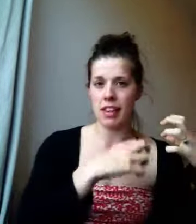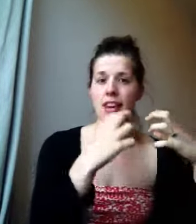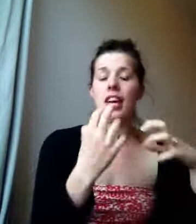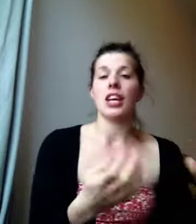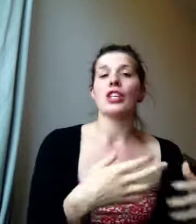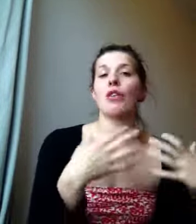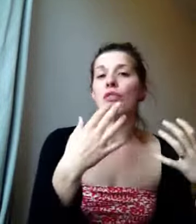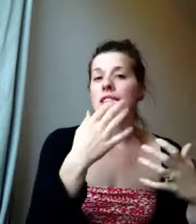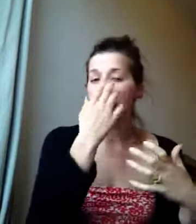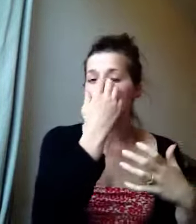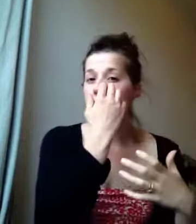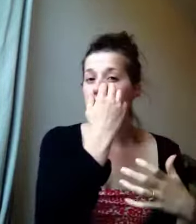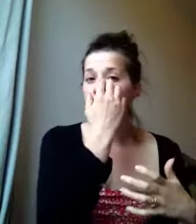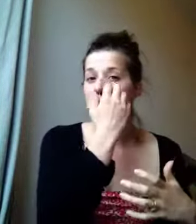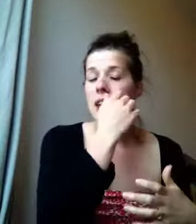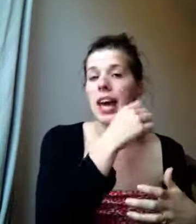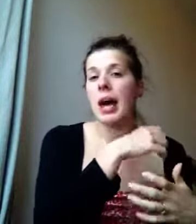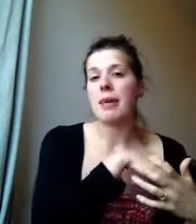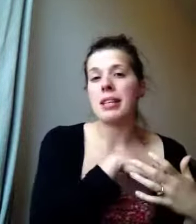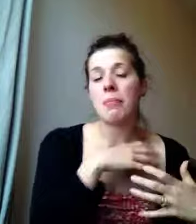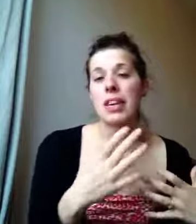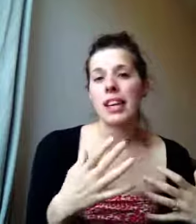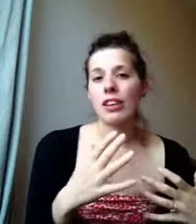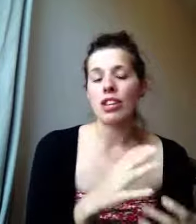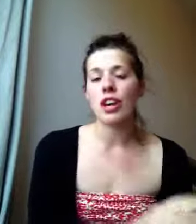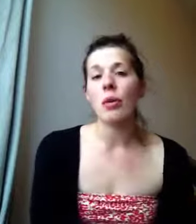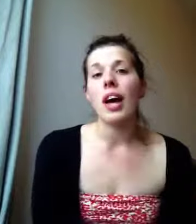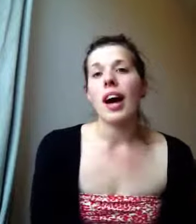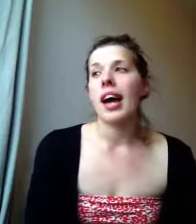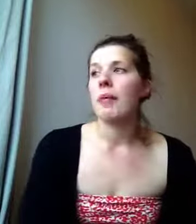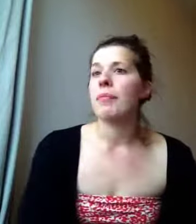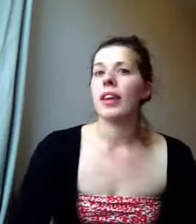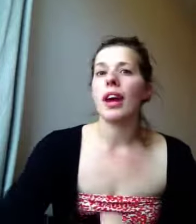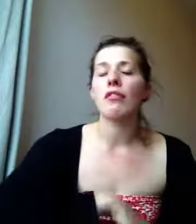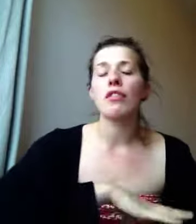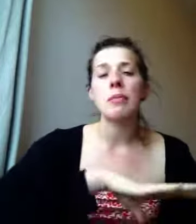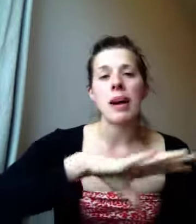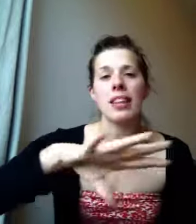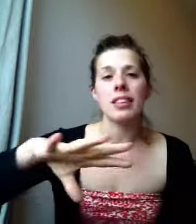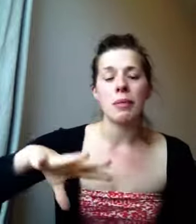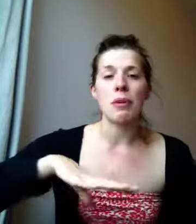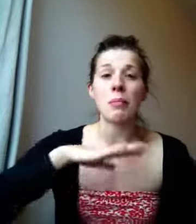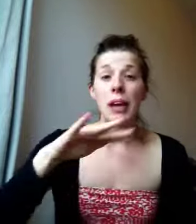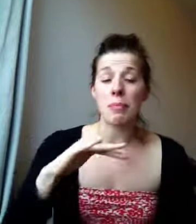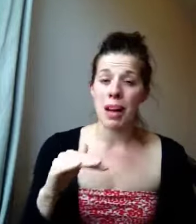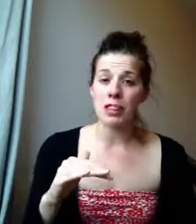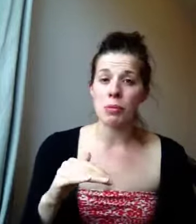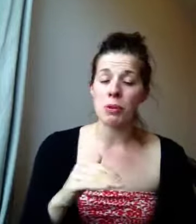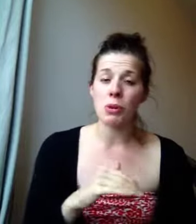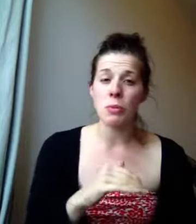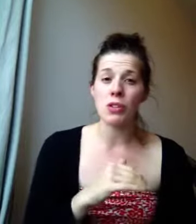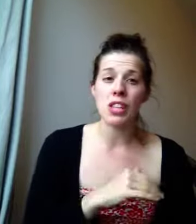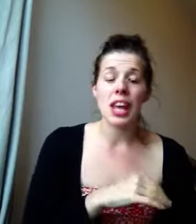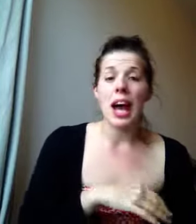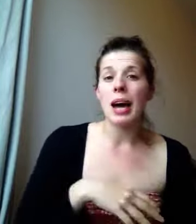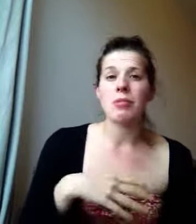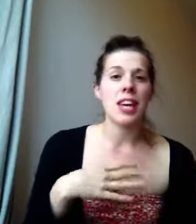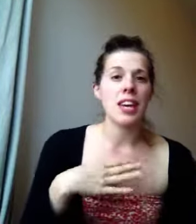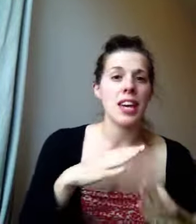in. So, for example, at the moment, as I'm beginning to rebalance and bring balance to my hormones, I'm taking